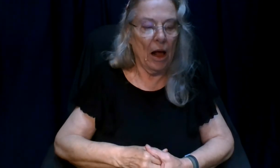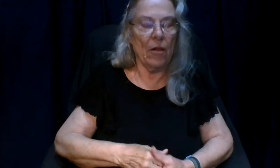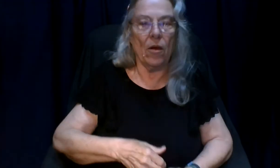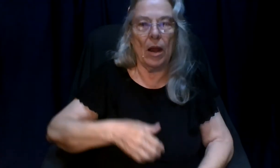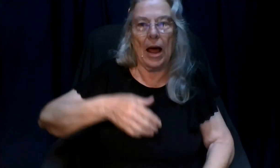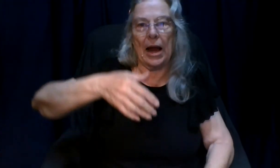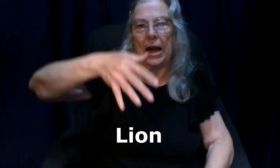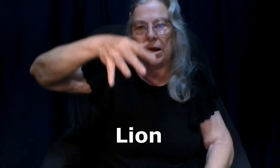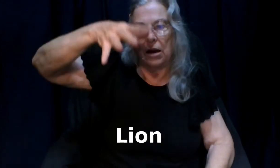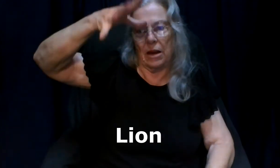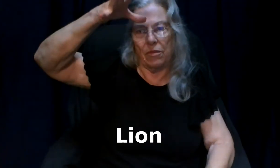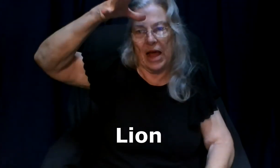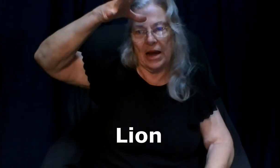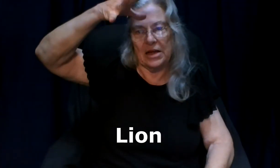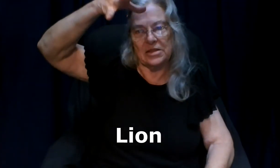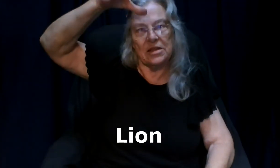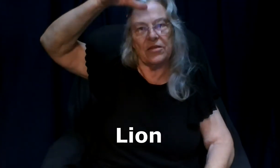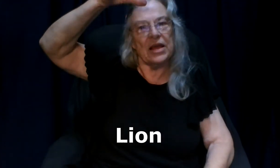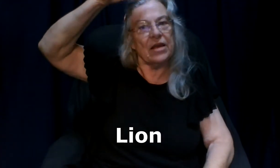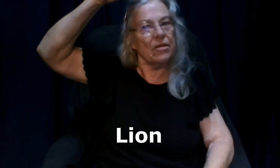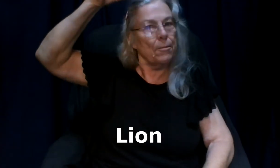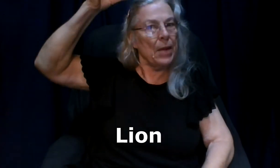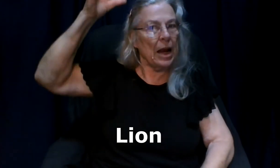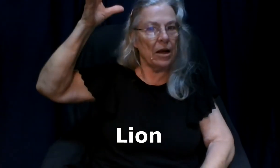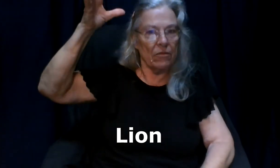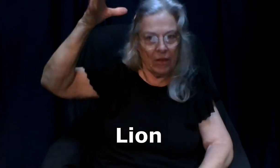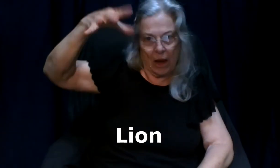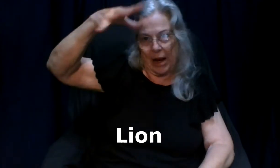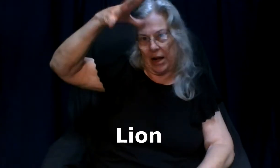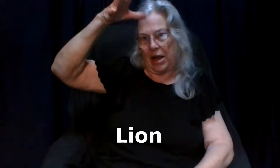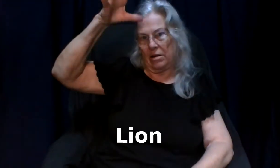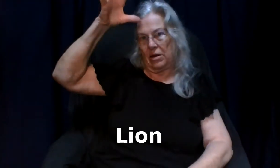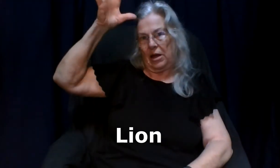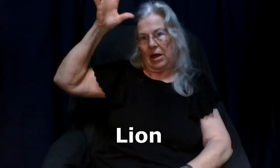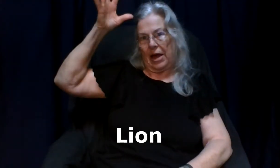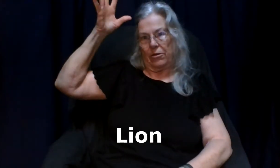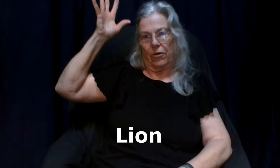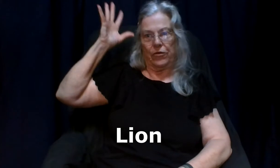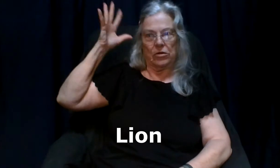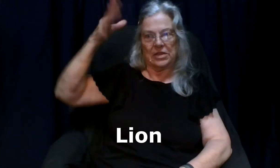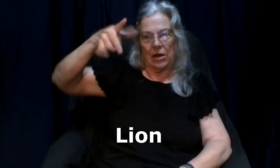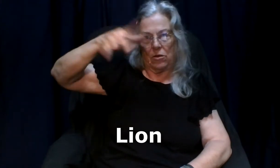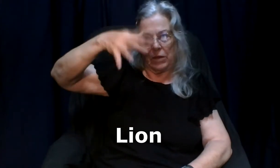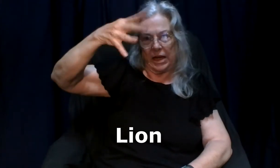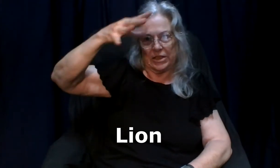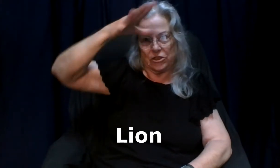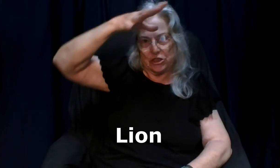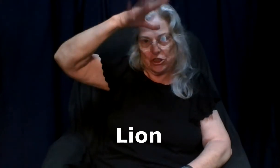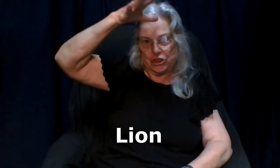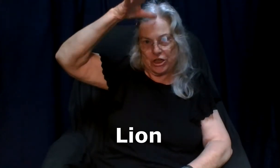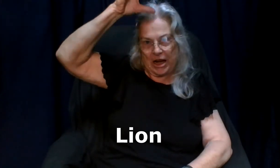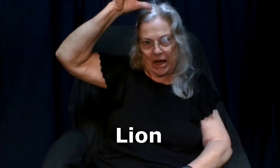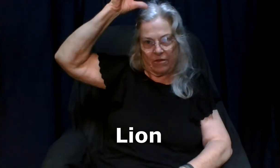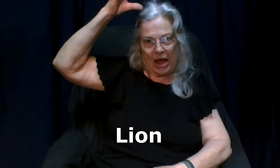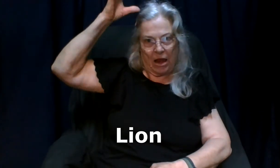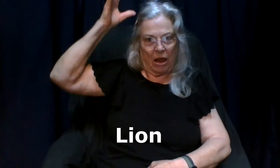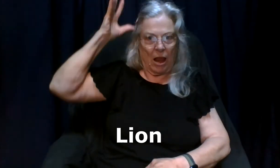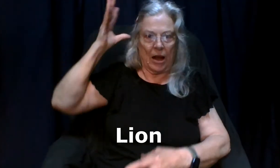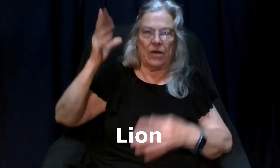lion and that is think of the mane of the lion and i don't know if you can say it but it's the shaking of that lion if you